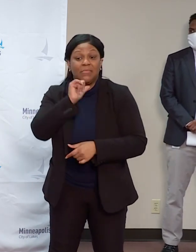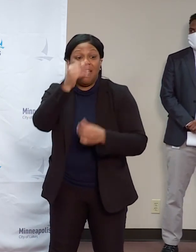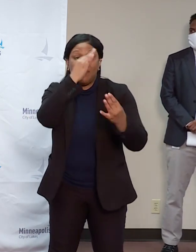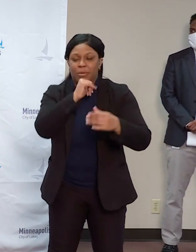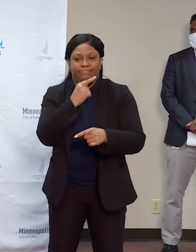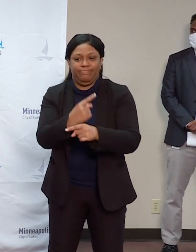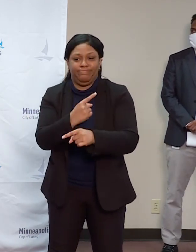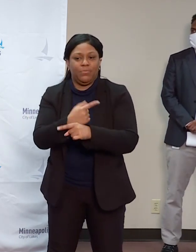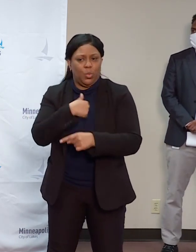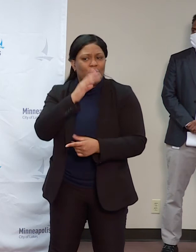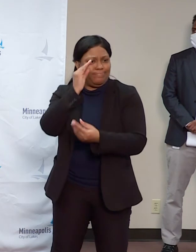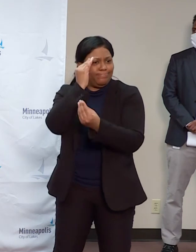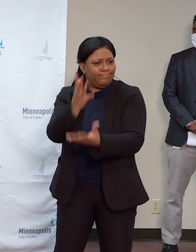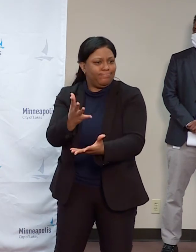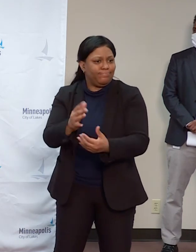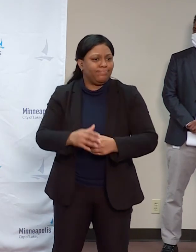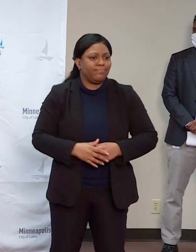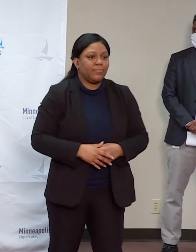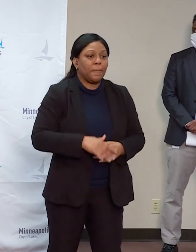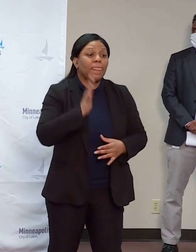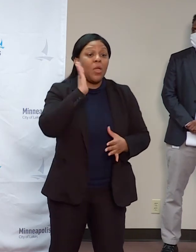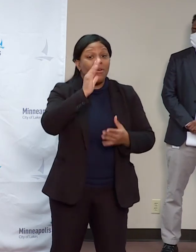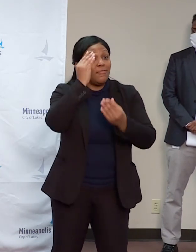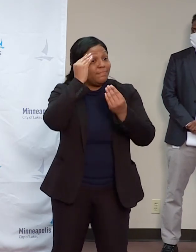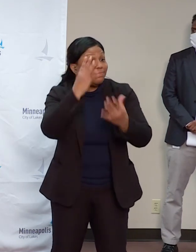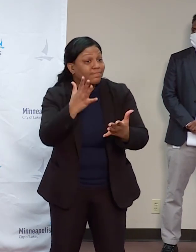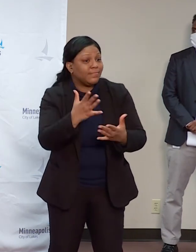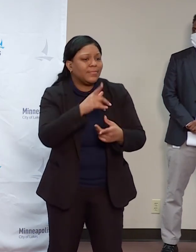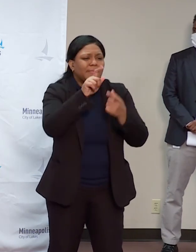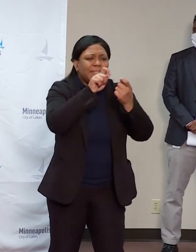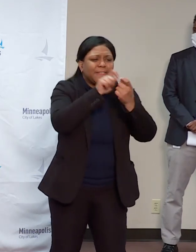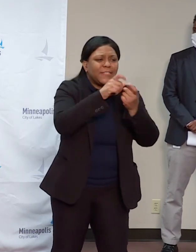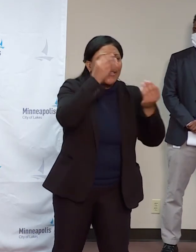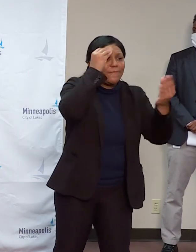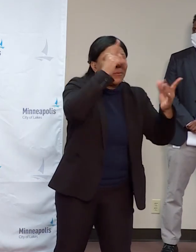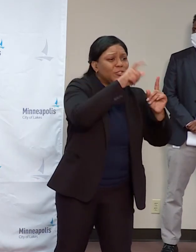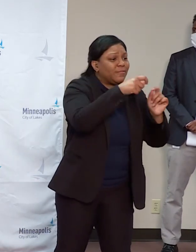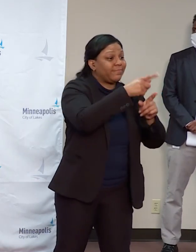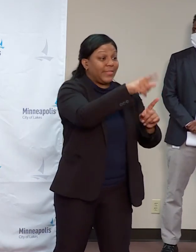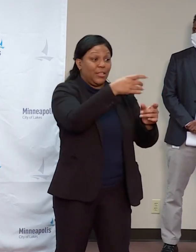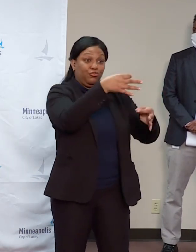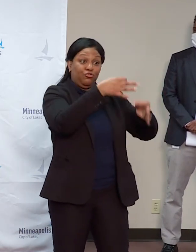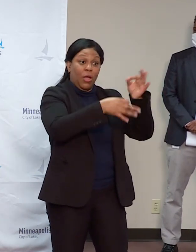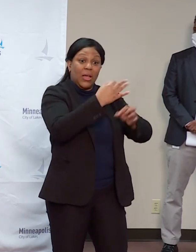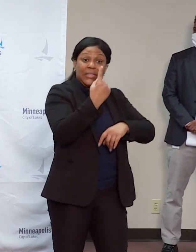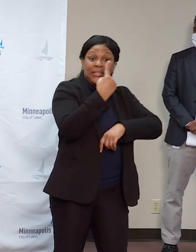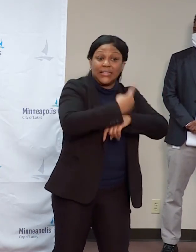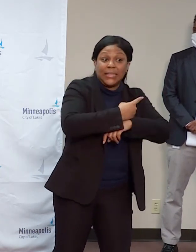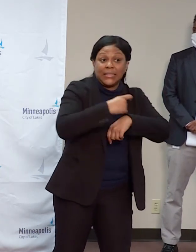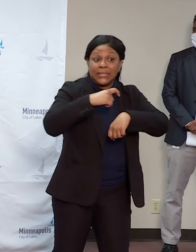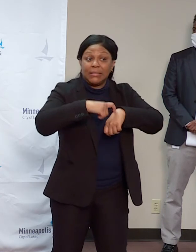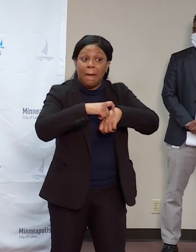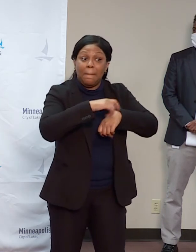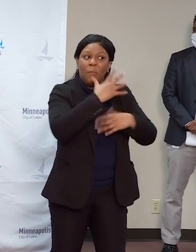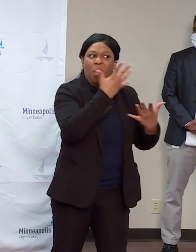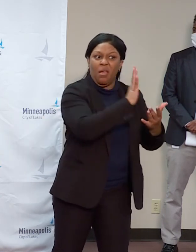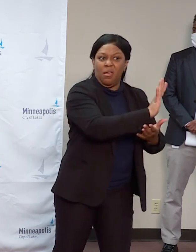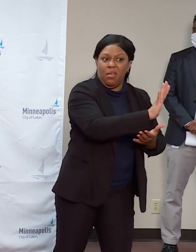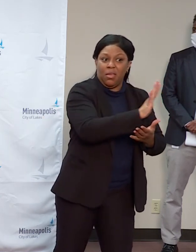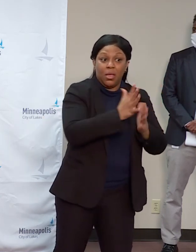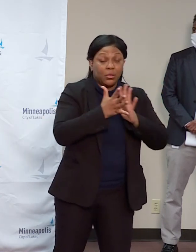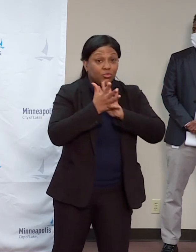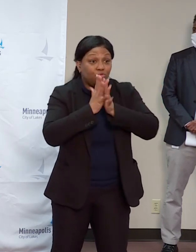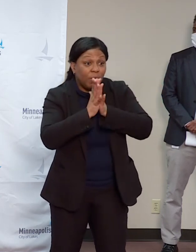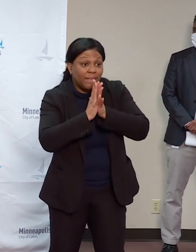location, and providing details about law enforcement, public safety, street and traffic plans at the key sites around the city,